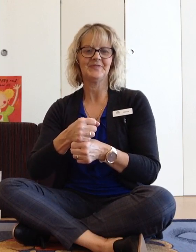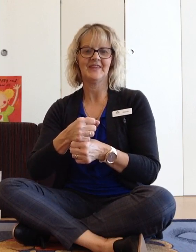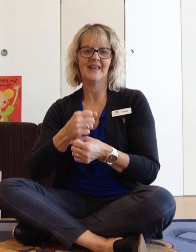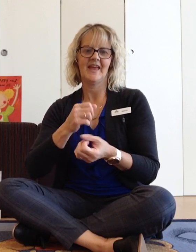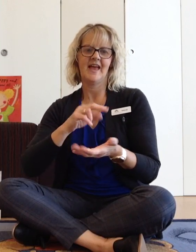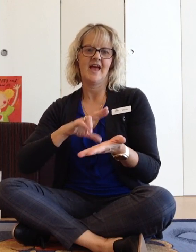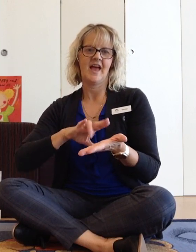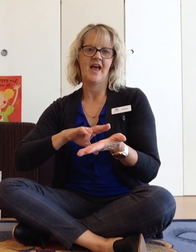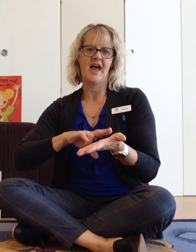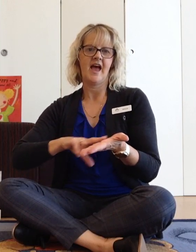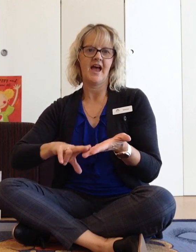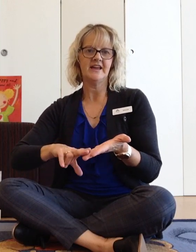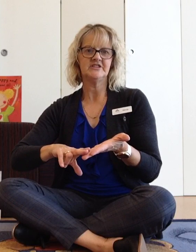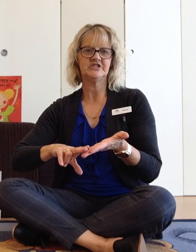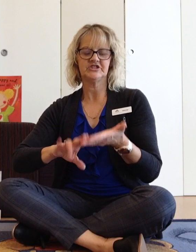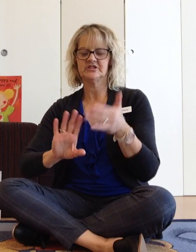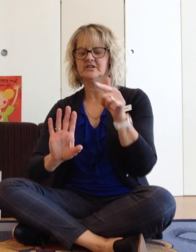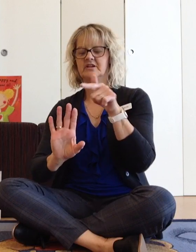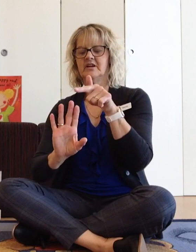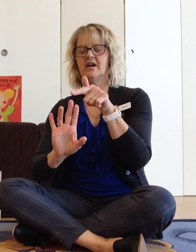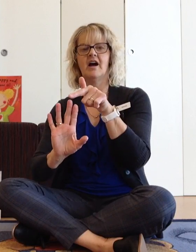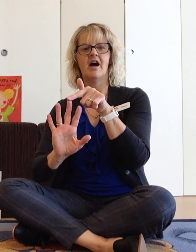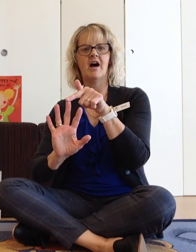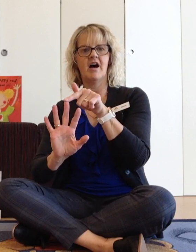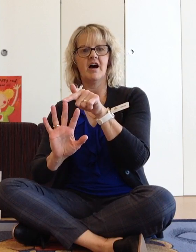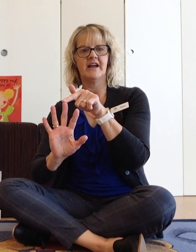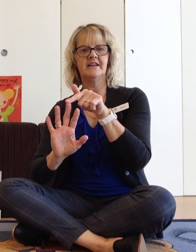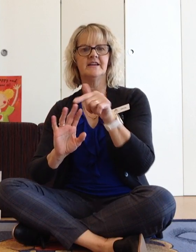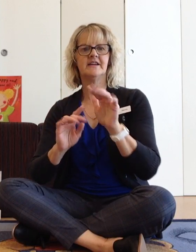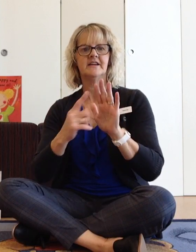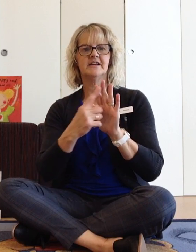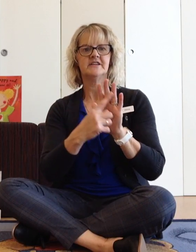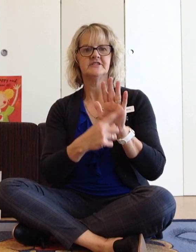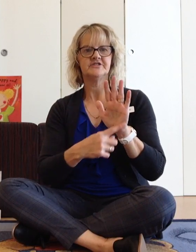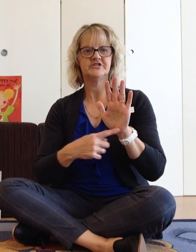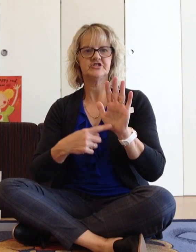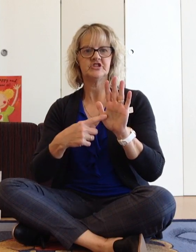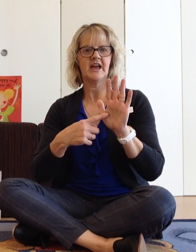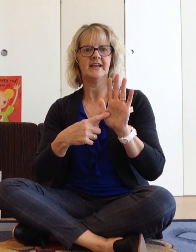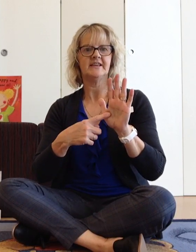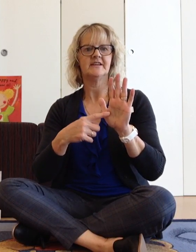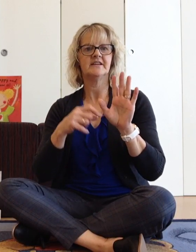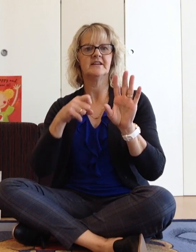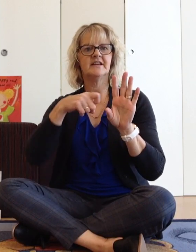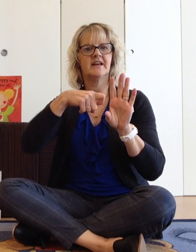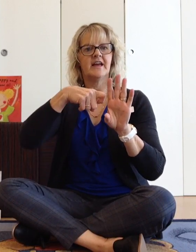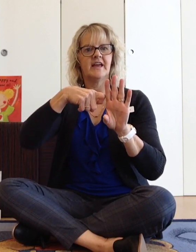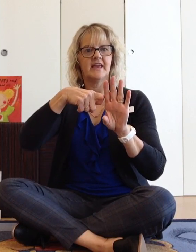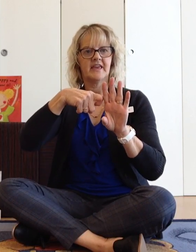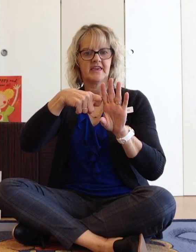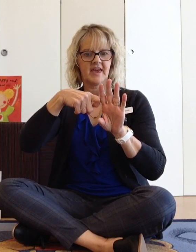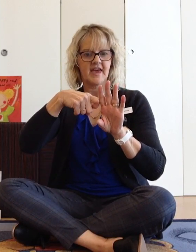H, I, J, K,